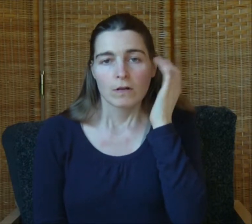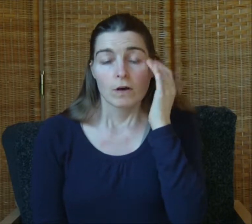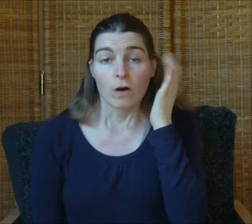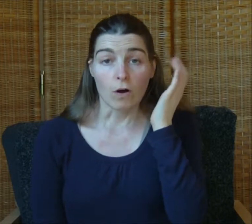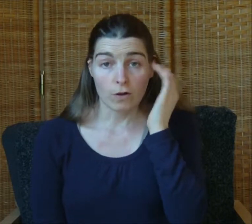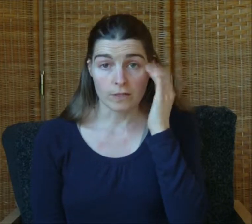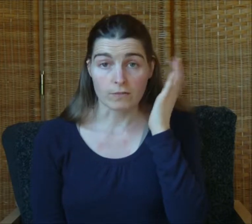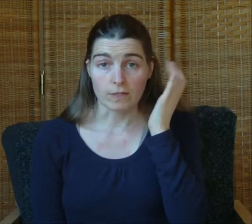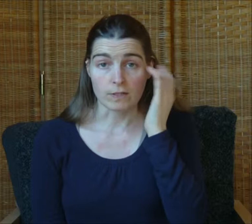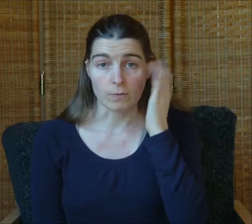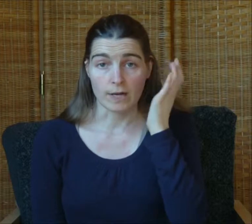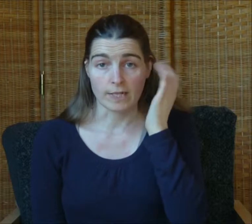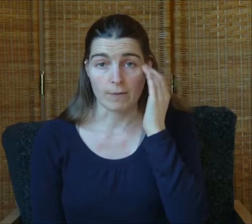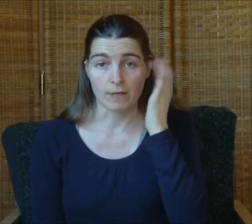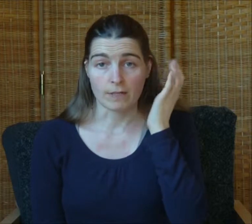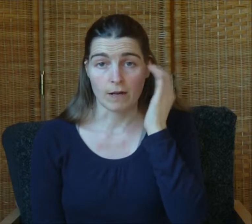All these reasons why I doubt myself.